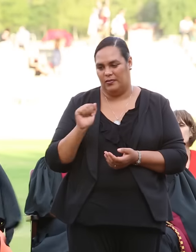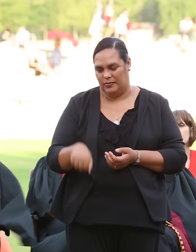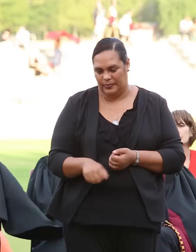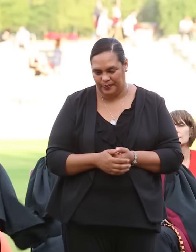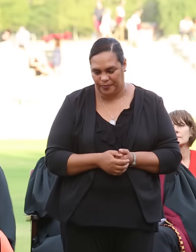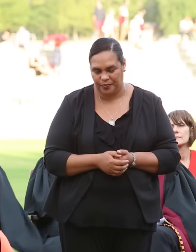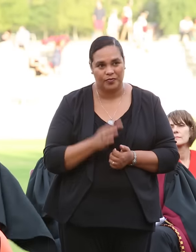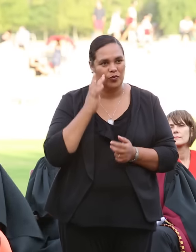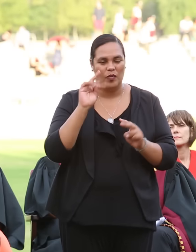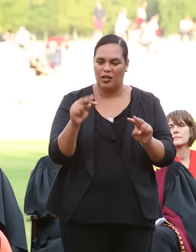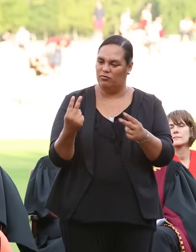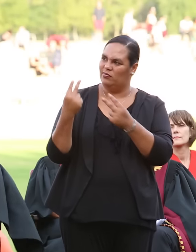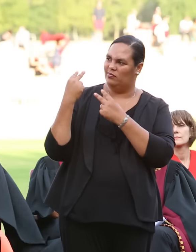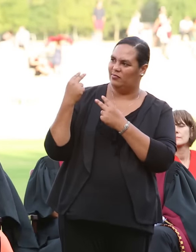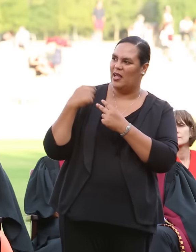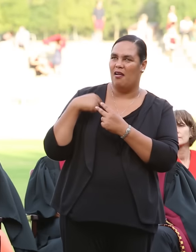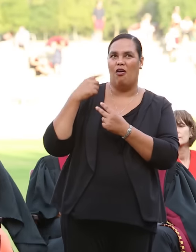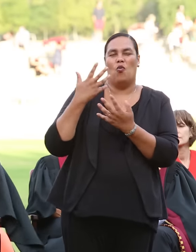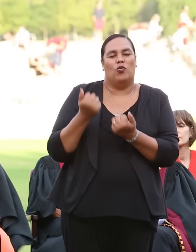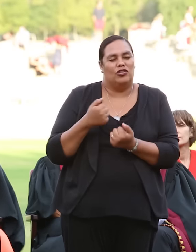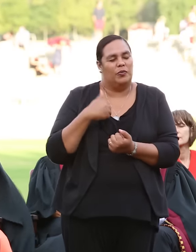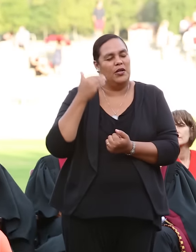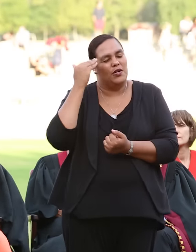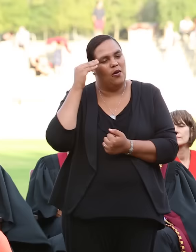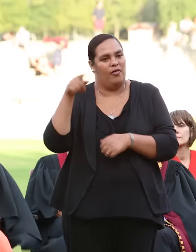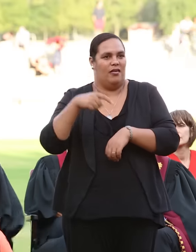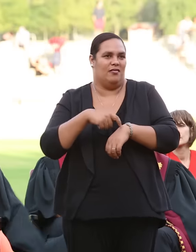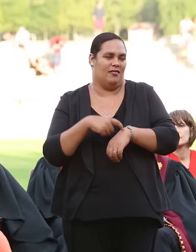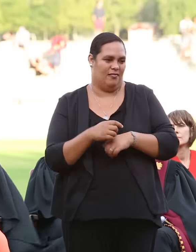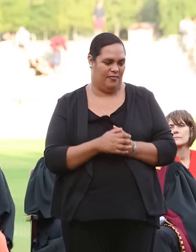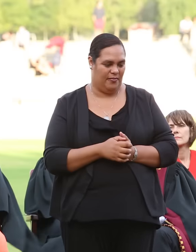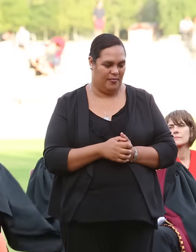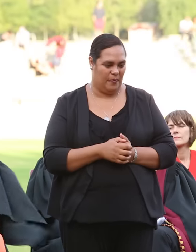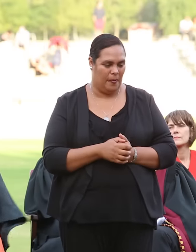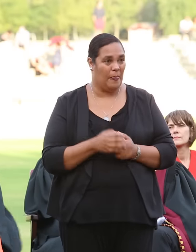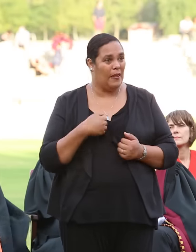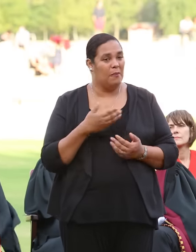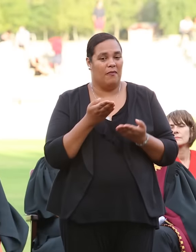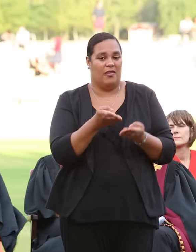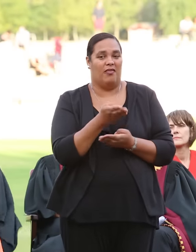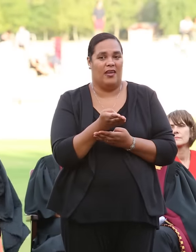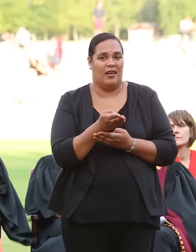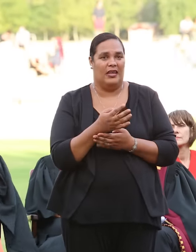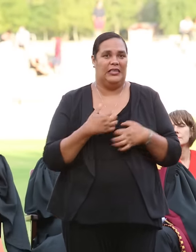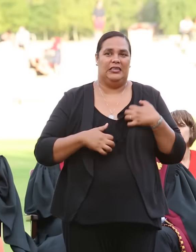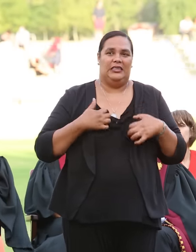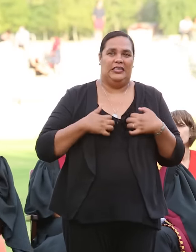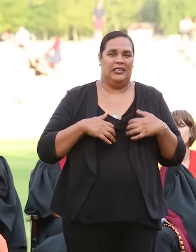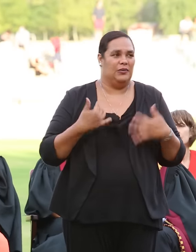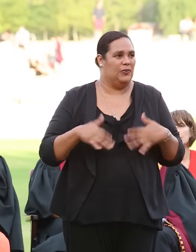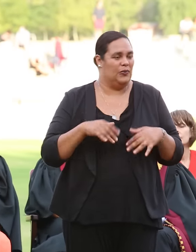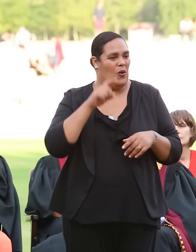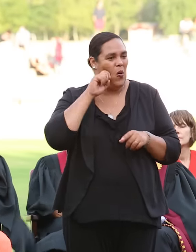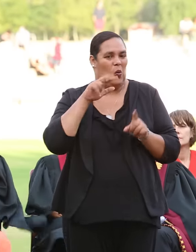Looking back I wish I knew the significance of me simply being there. There was an eager and anxious